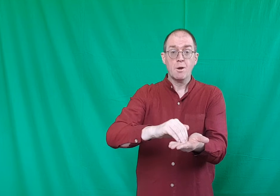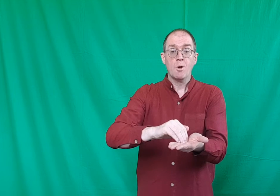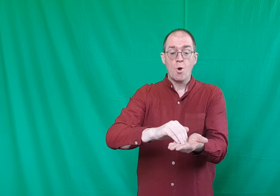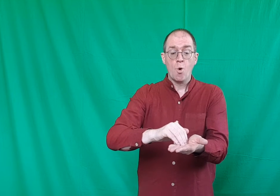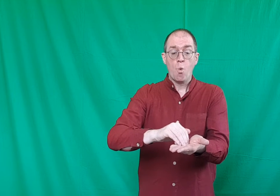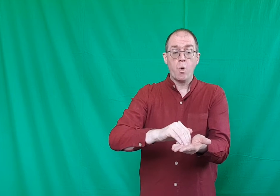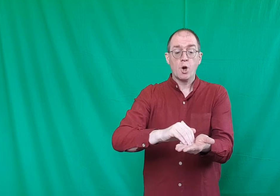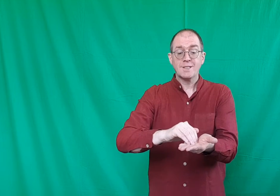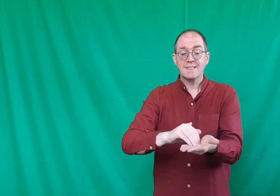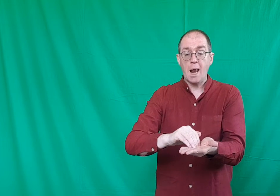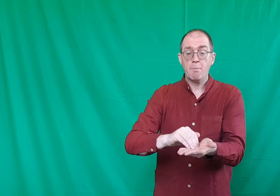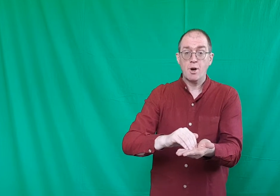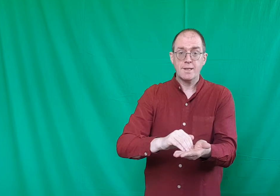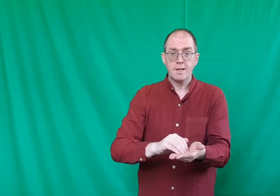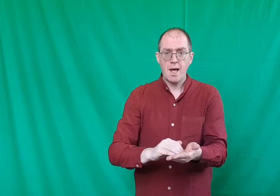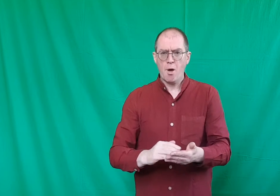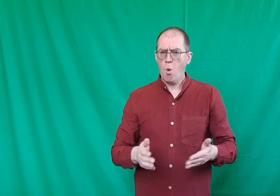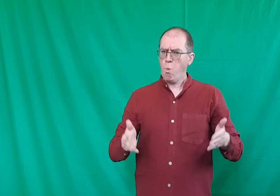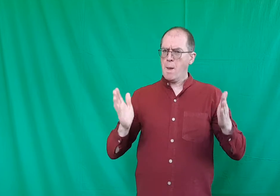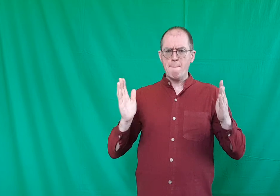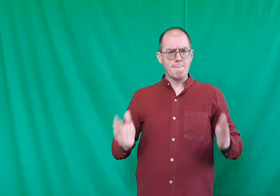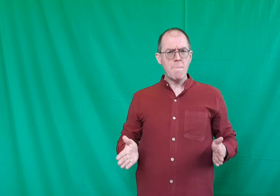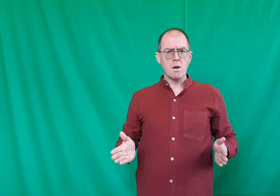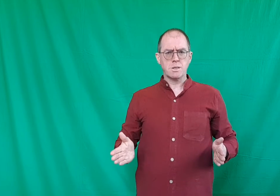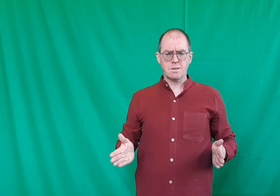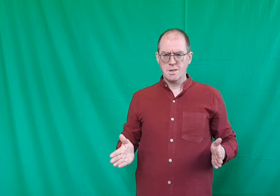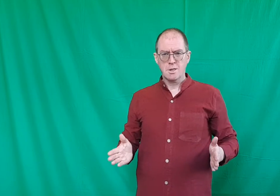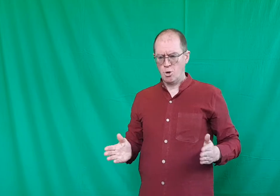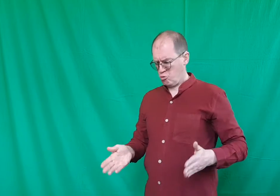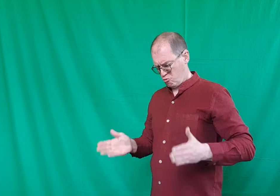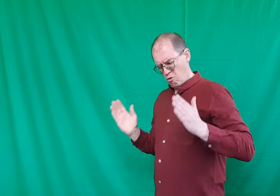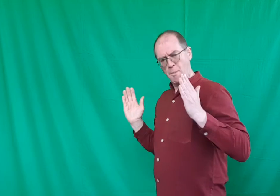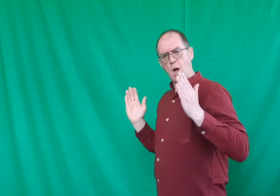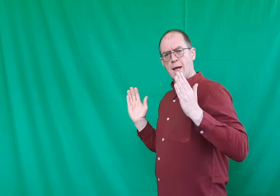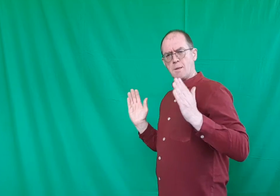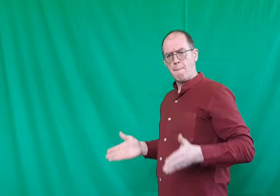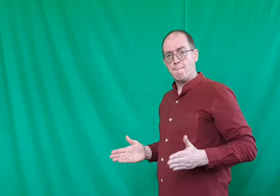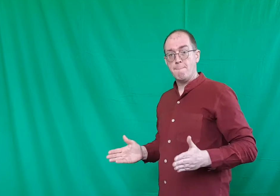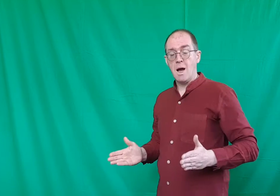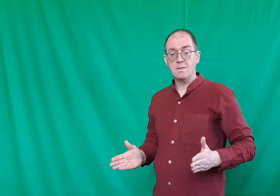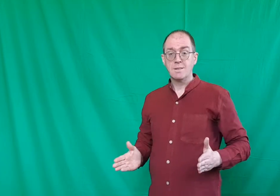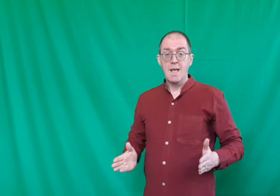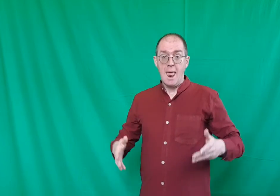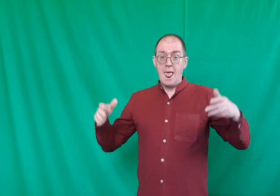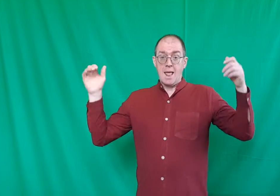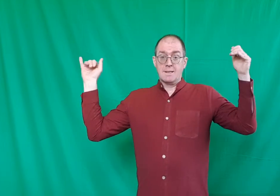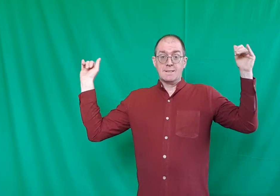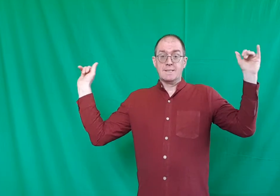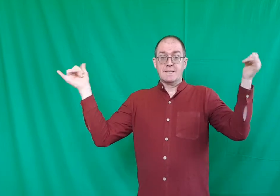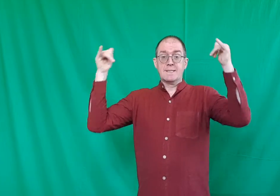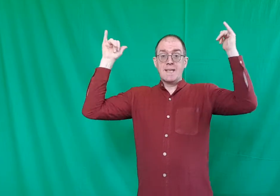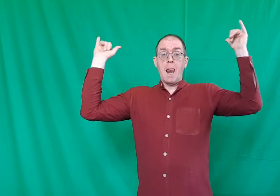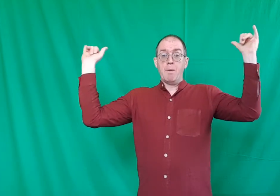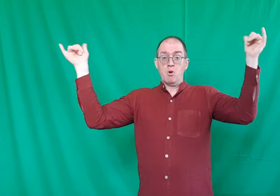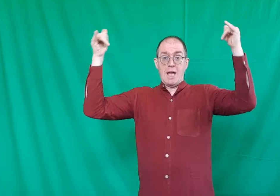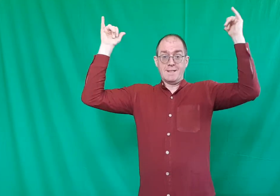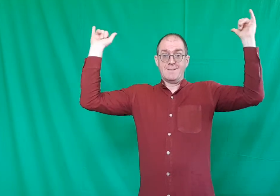we're going to celebrate together. So, we must... So, we must... your hand. must... Celebrate.